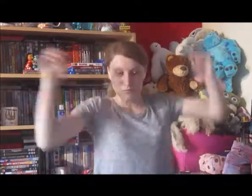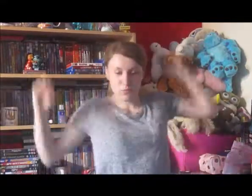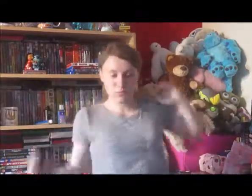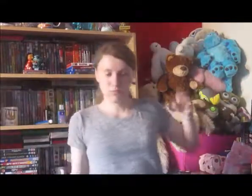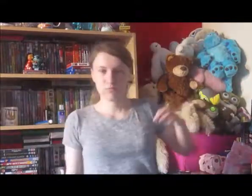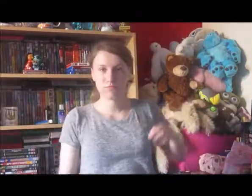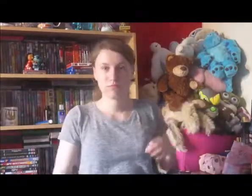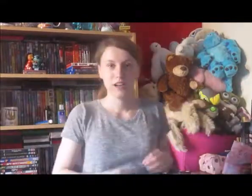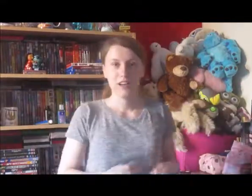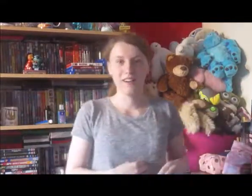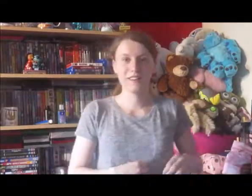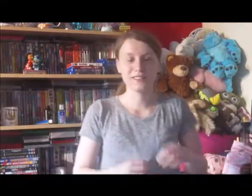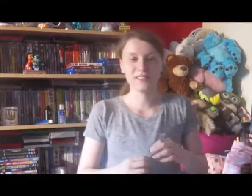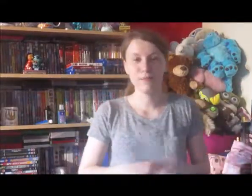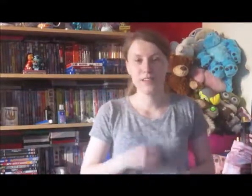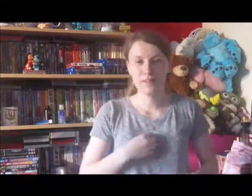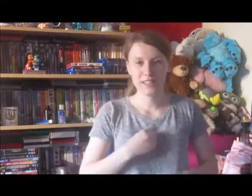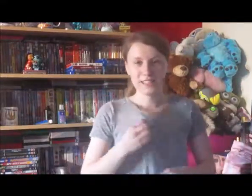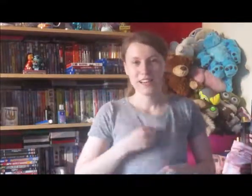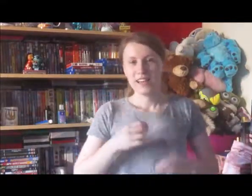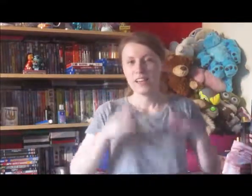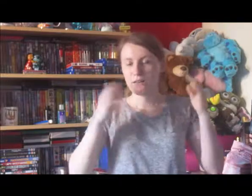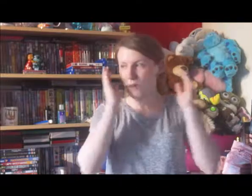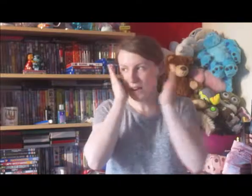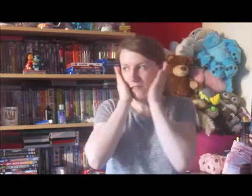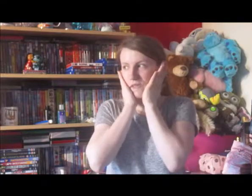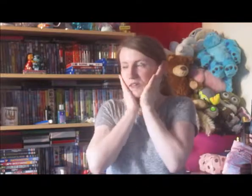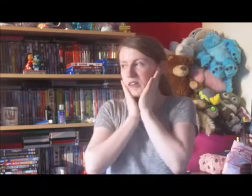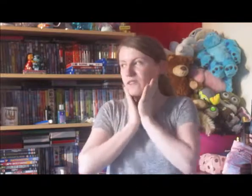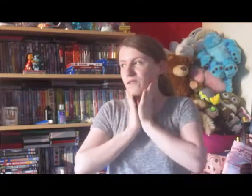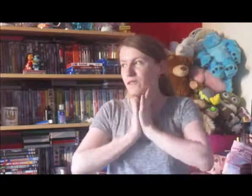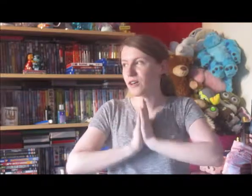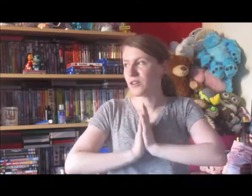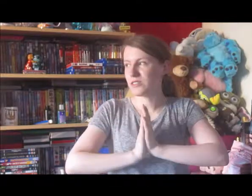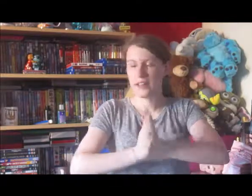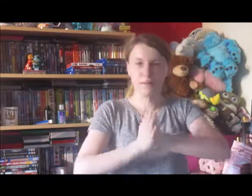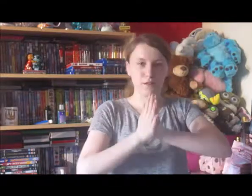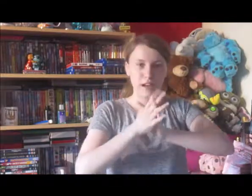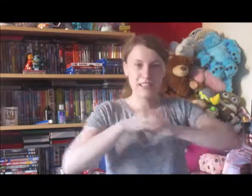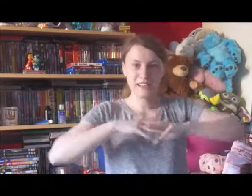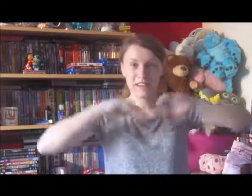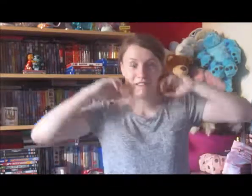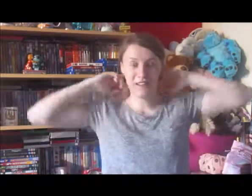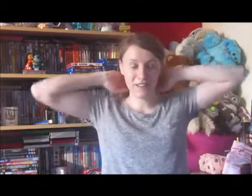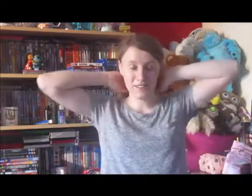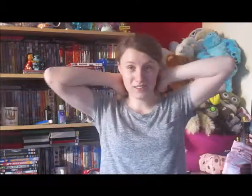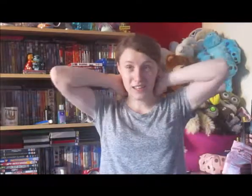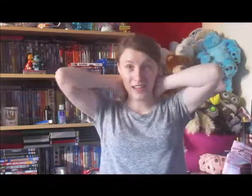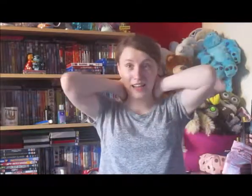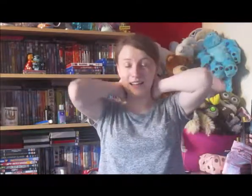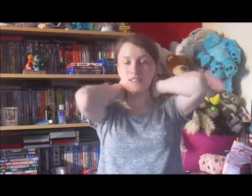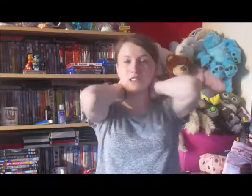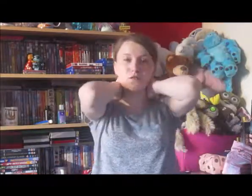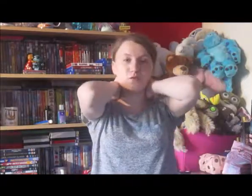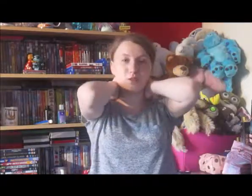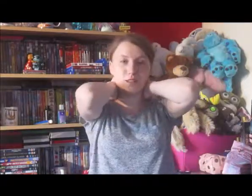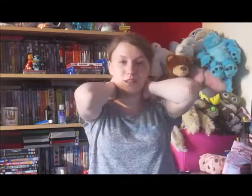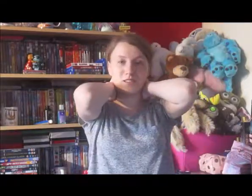many weeks of waiting for it to go see it with a friend. I finally got to see it, and I've just got three words.